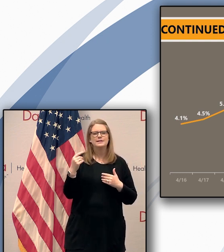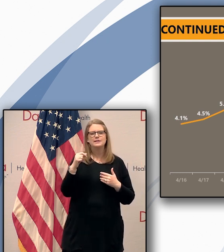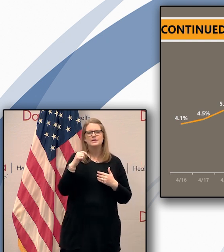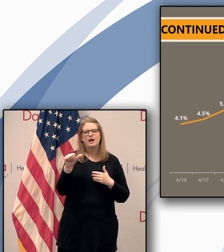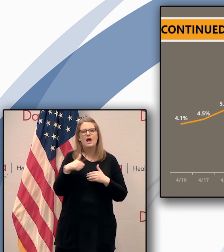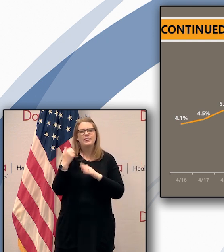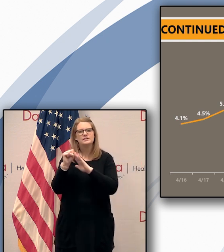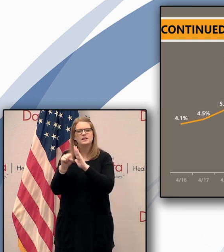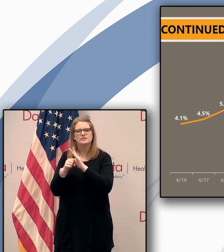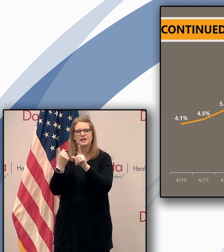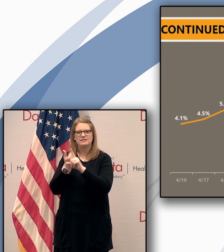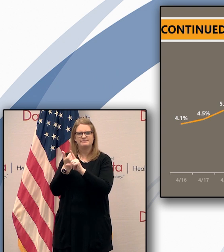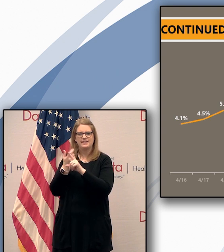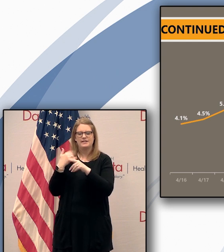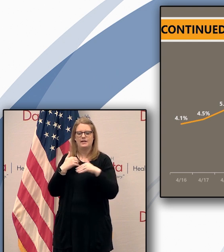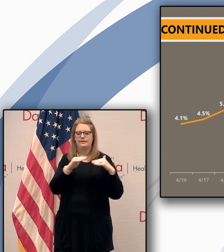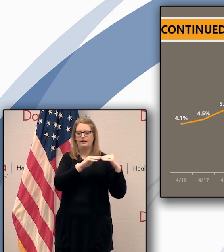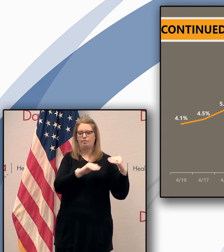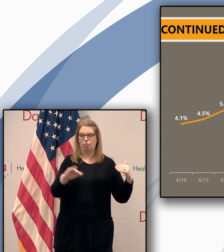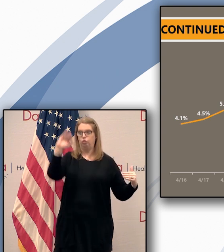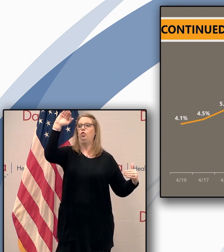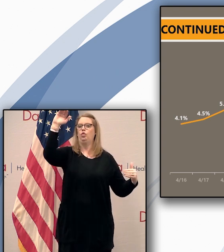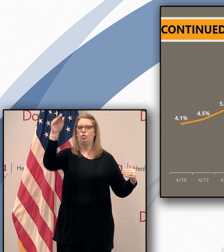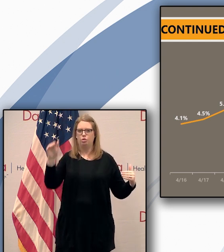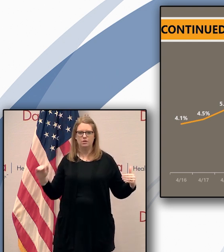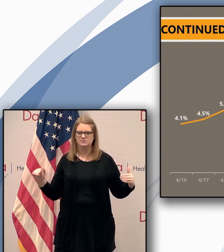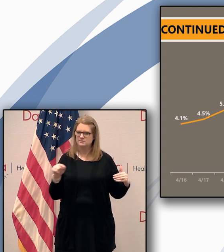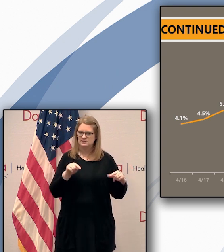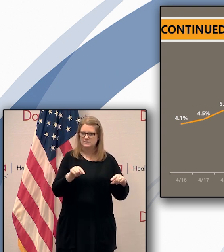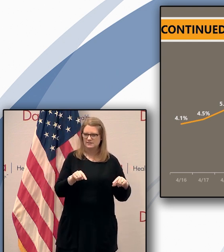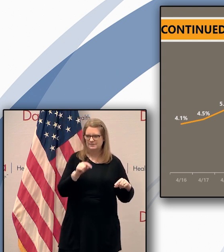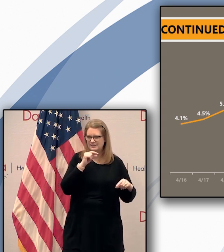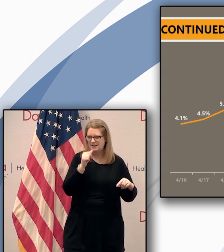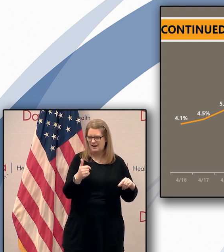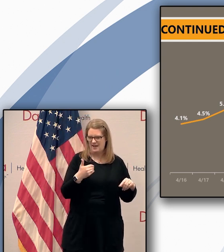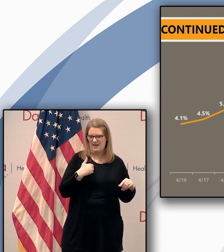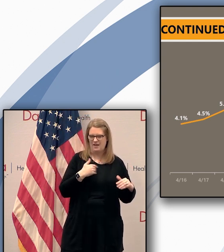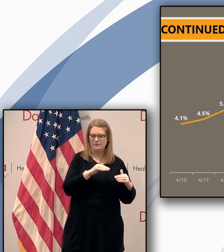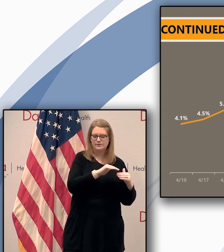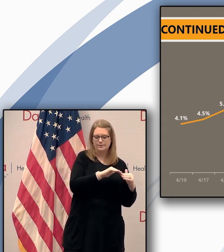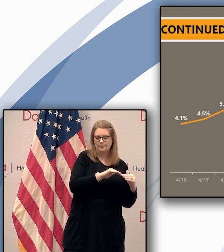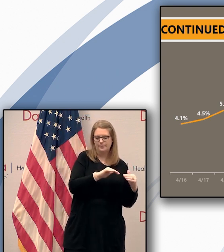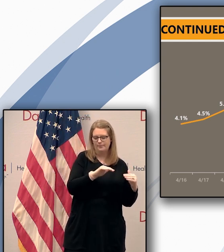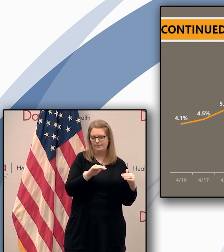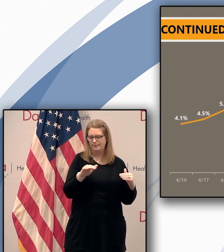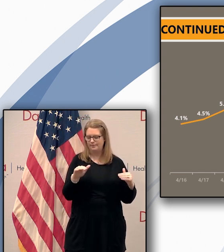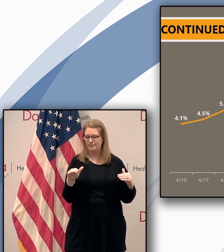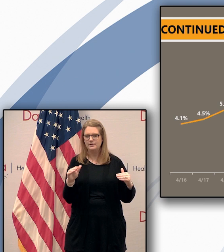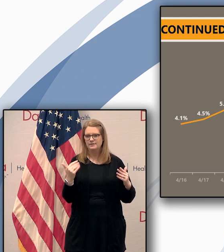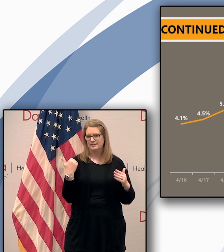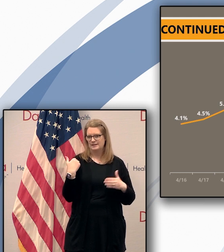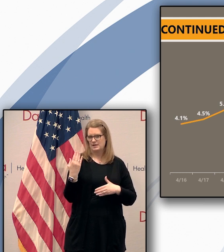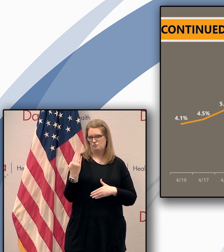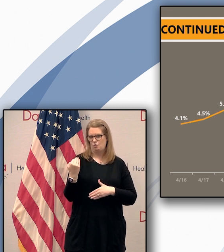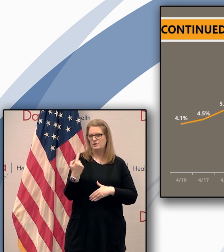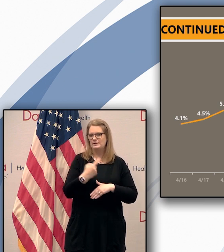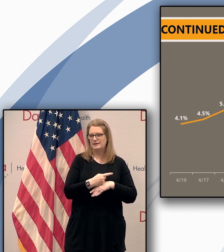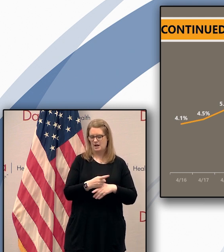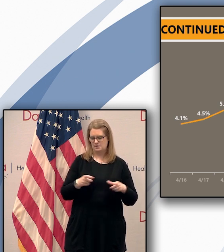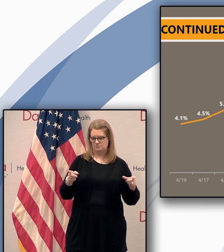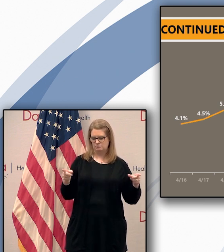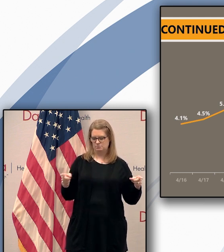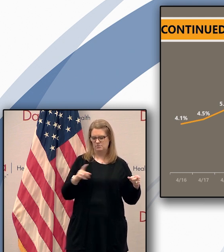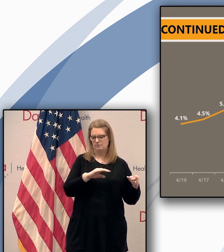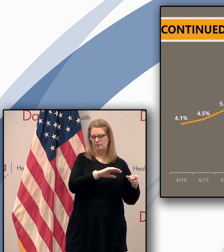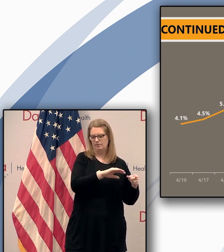as you can see you know we've this is the just the testing percentage for the last 14 days we other